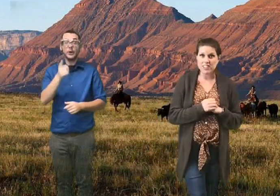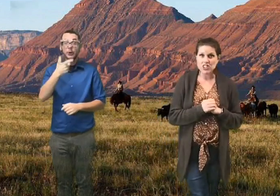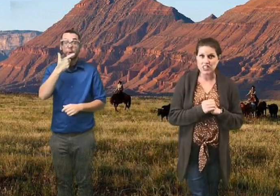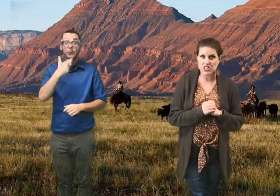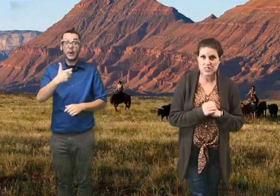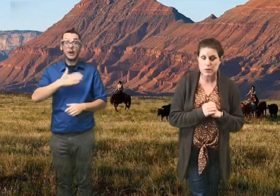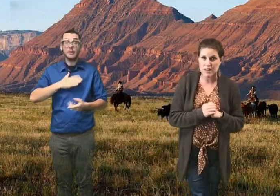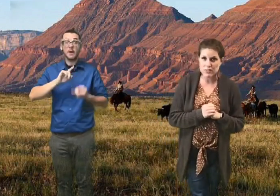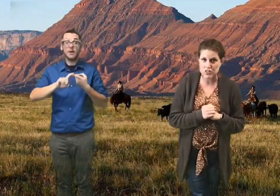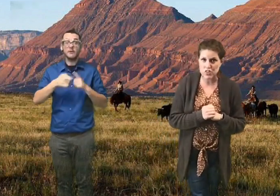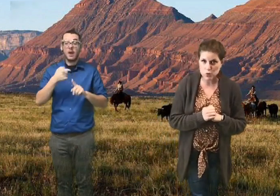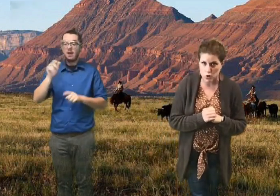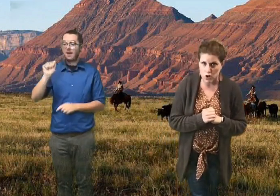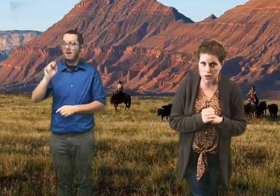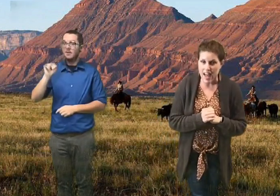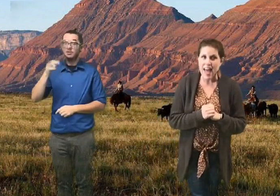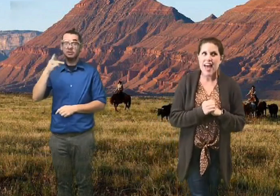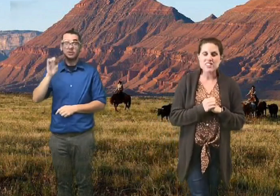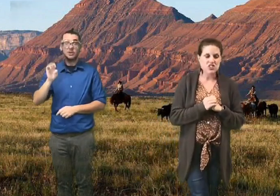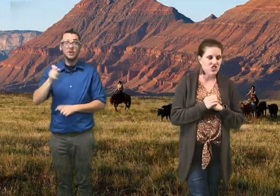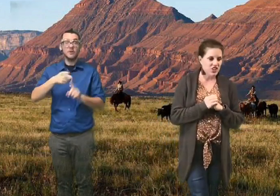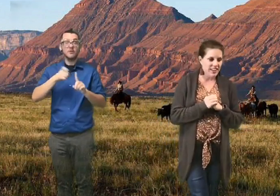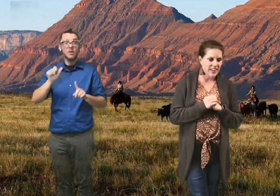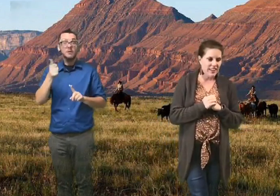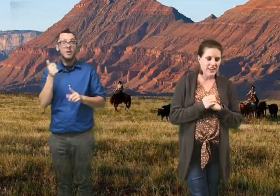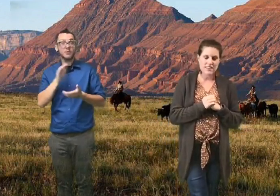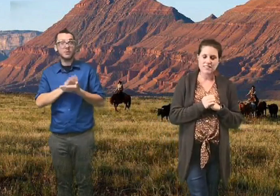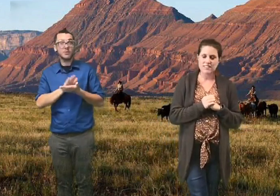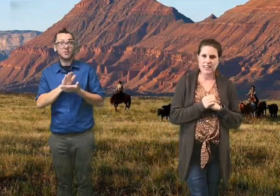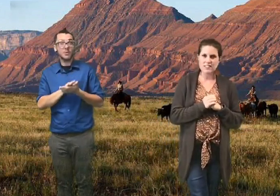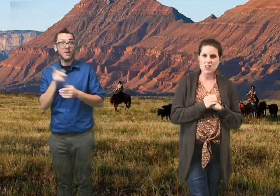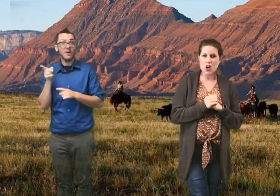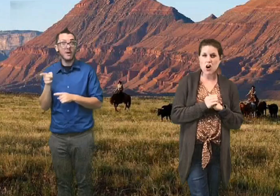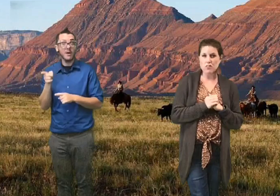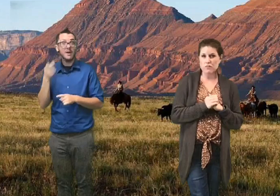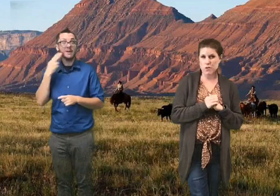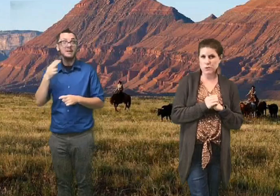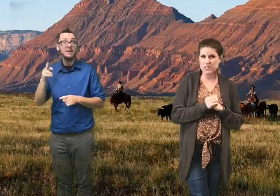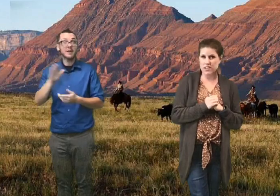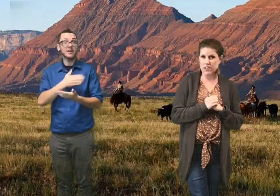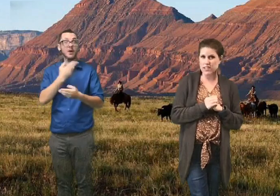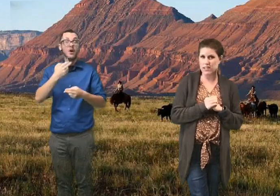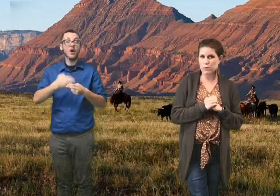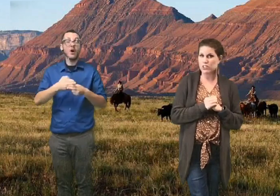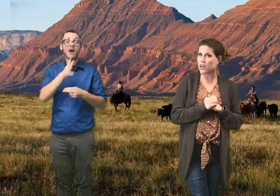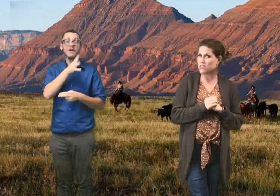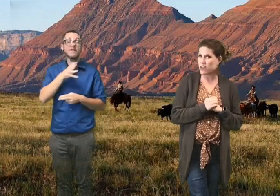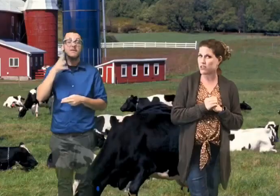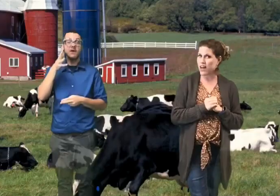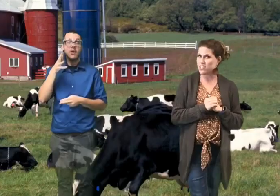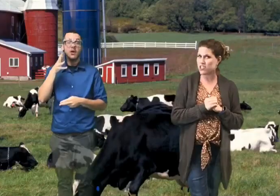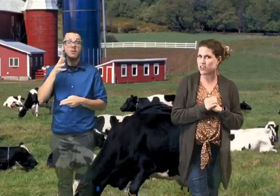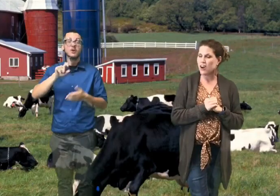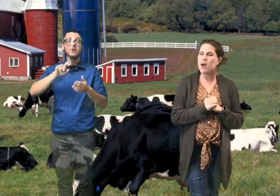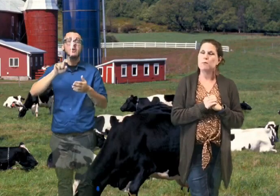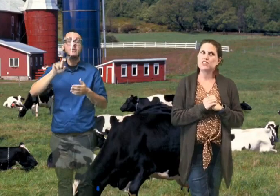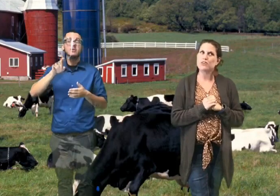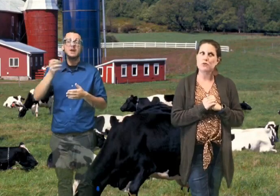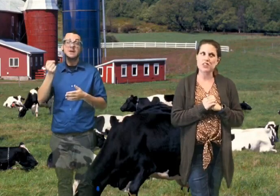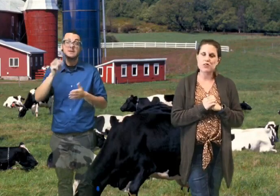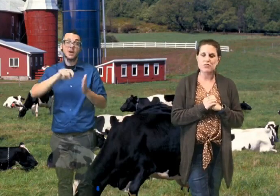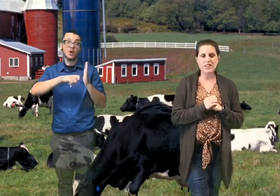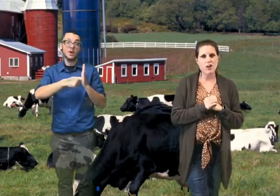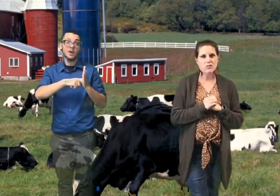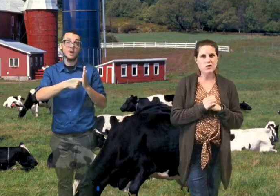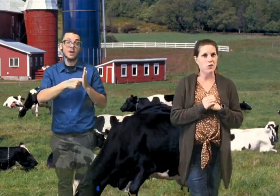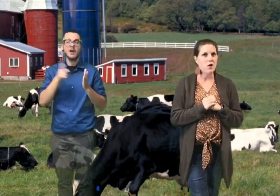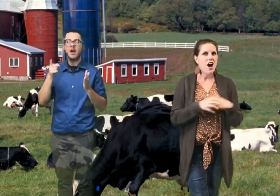friend Angie. She's from another school and she sang a song called The Farmer's Dairy Key, which I taught you last year, but she